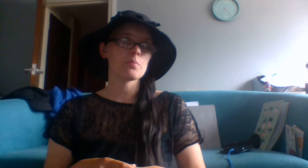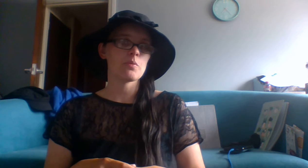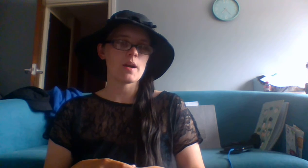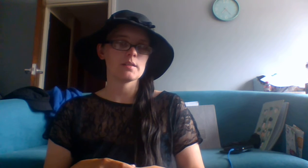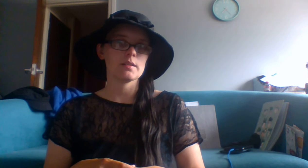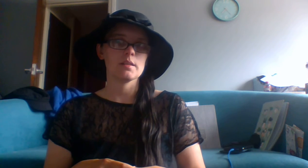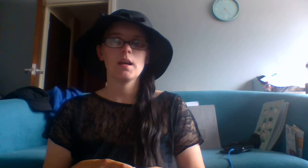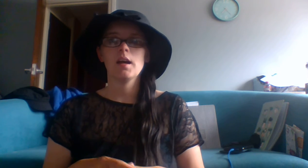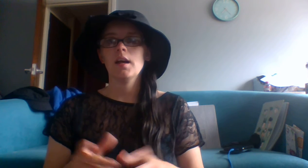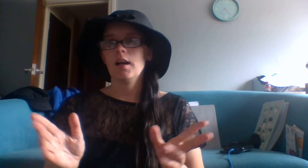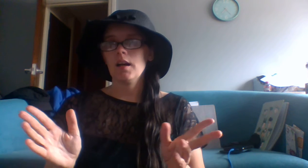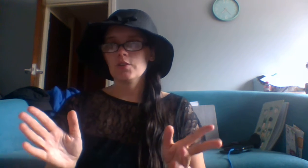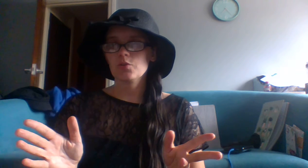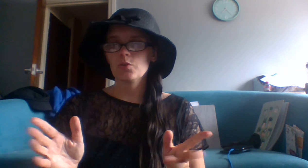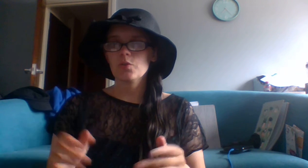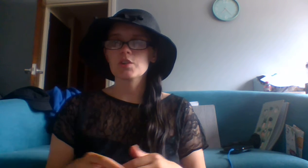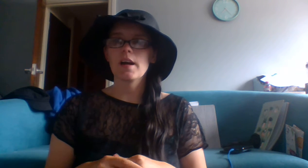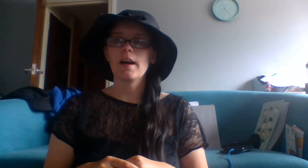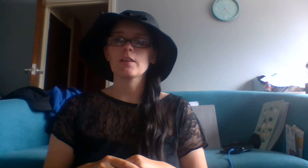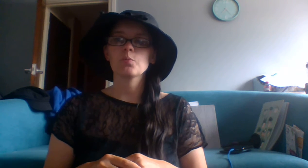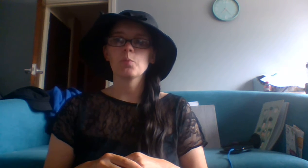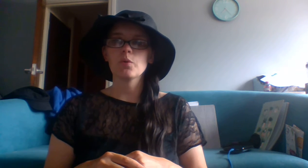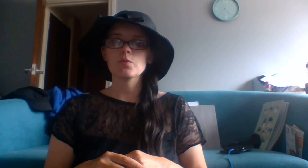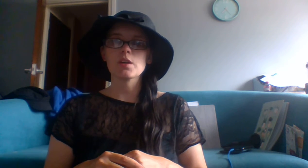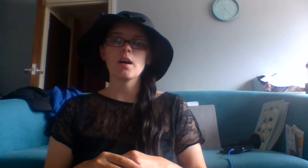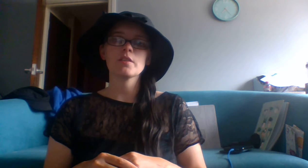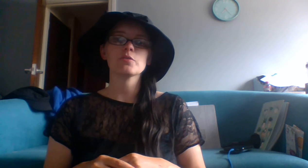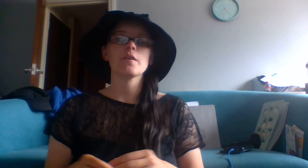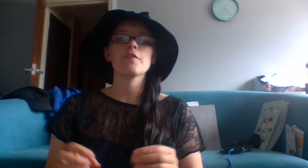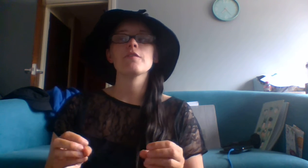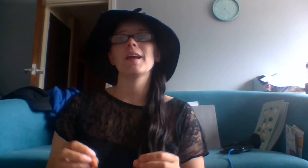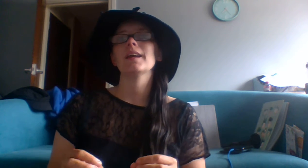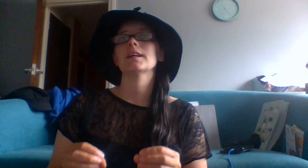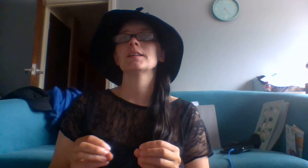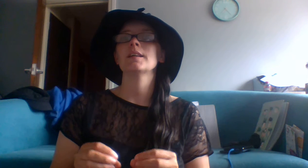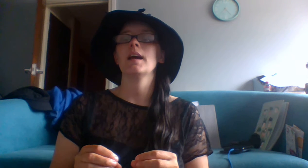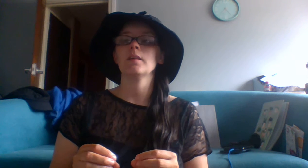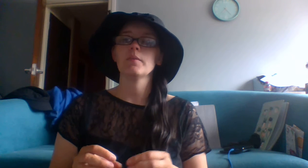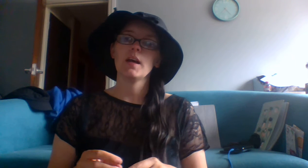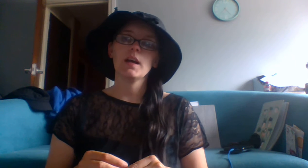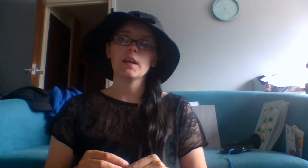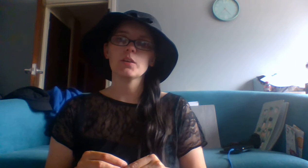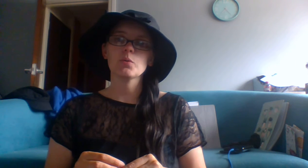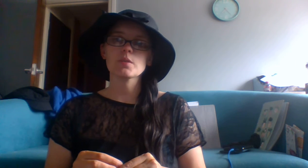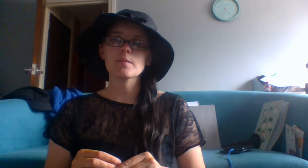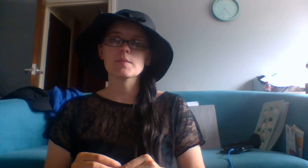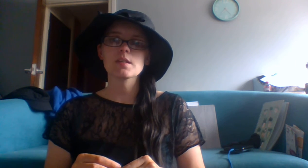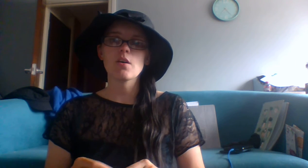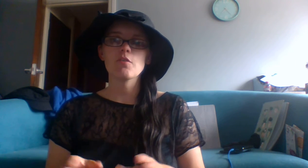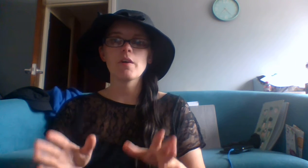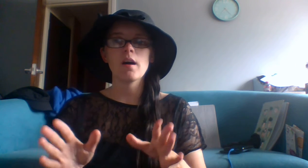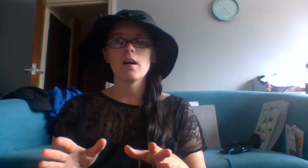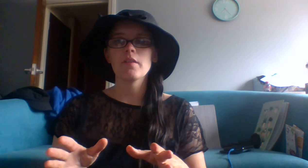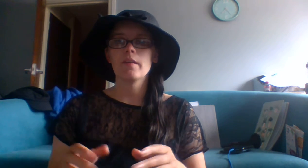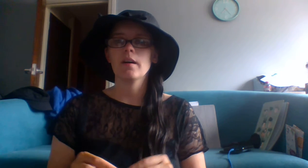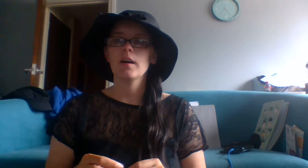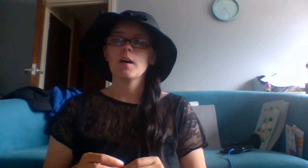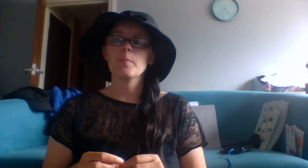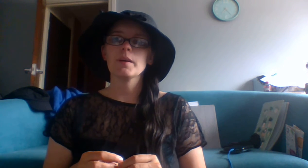pregnant. George had wooed her under a fake name. He called himself Arthur, but